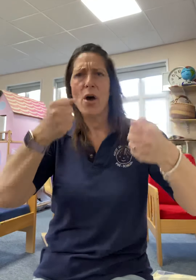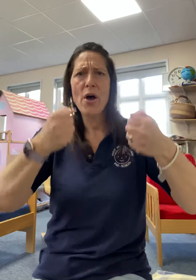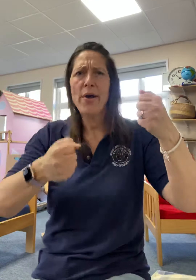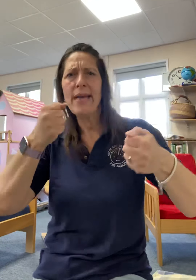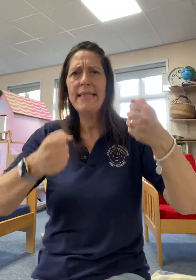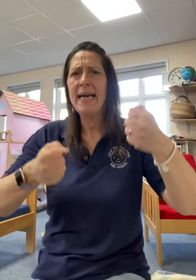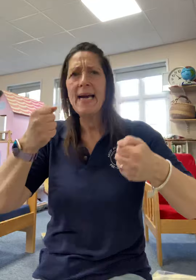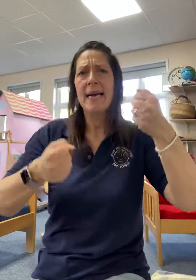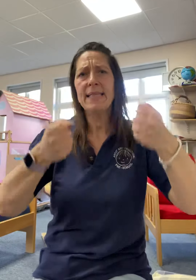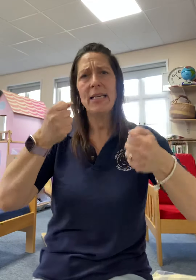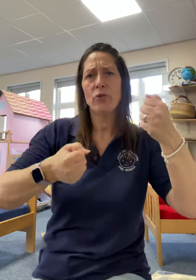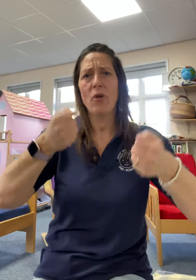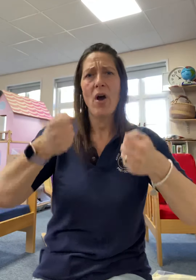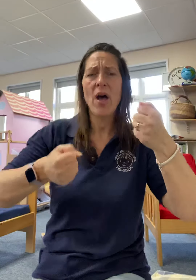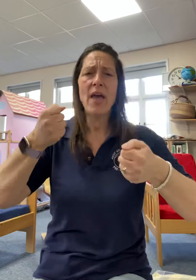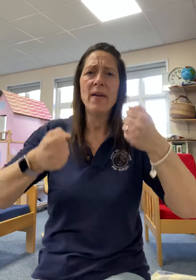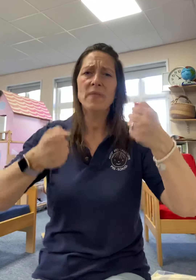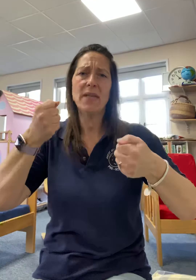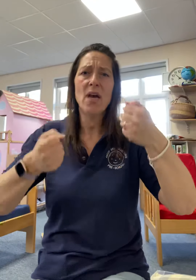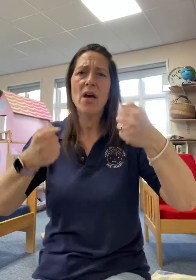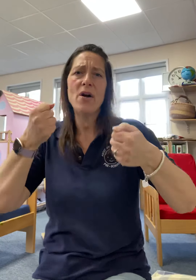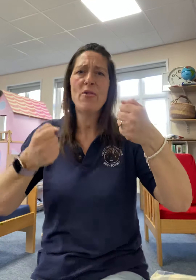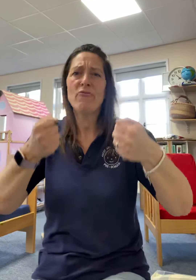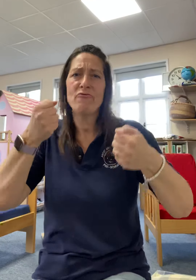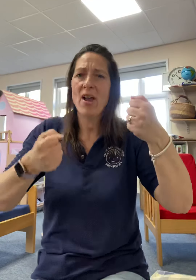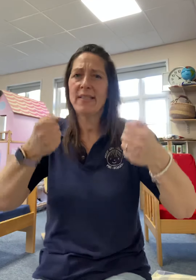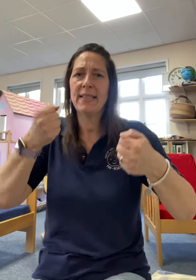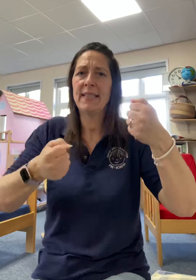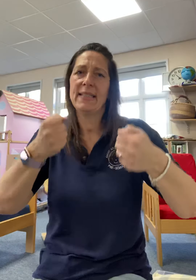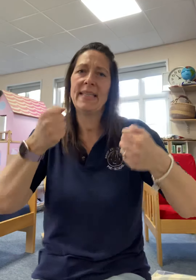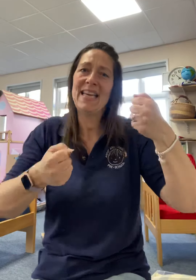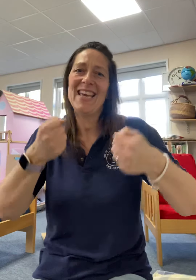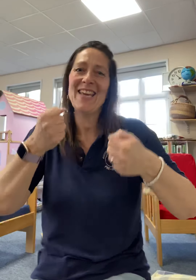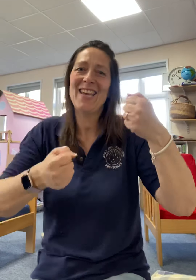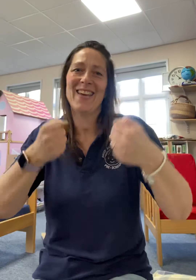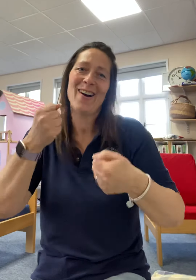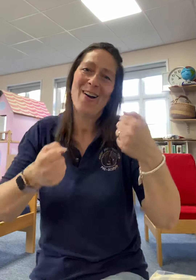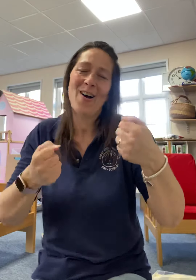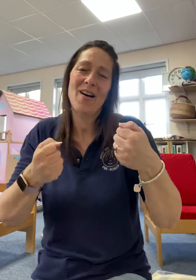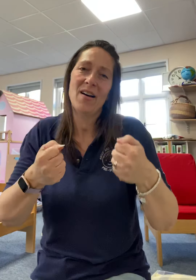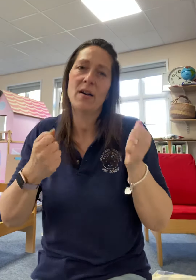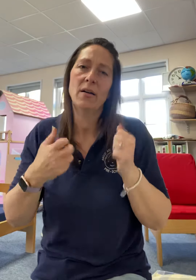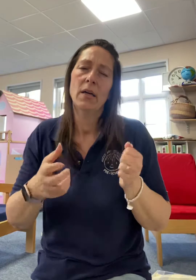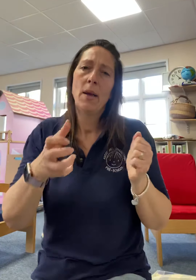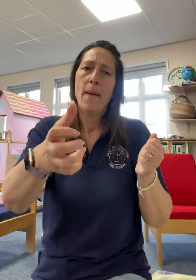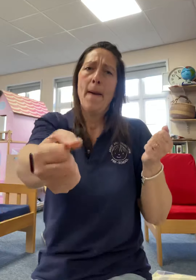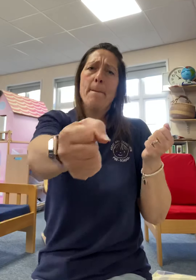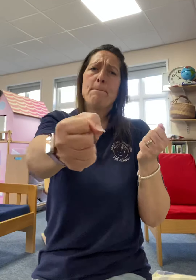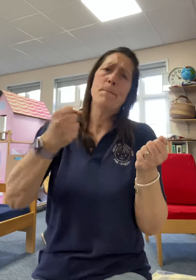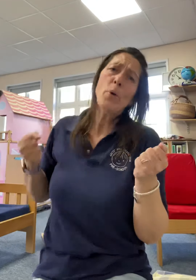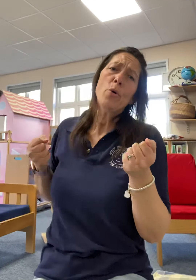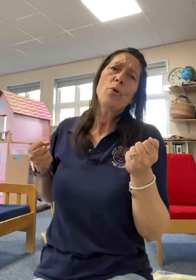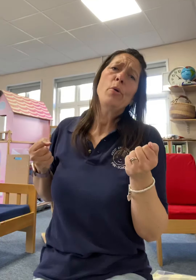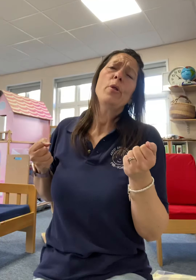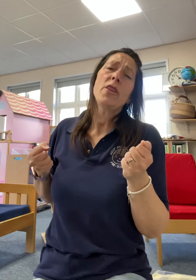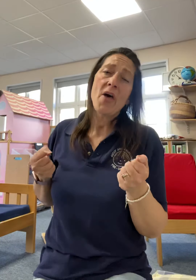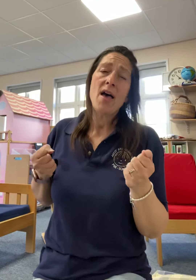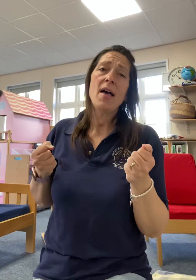daddy drives a rusty car. Pull the